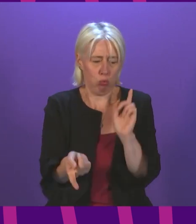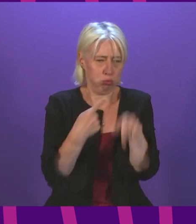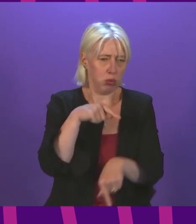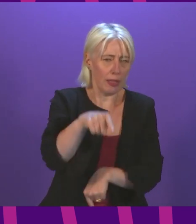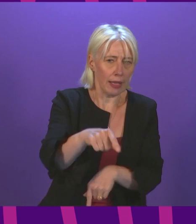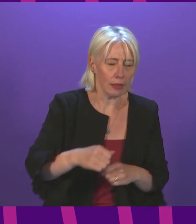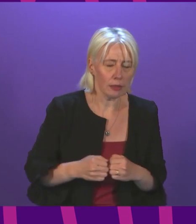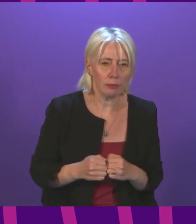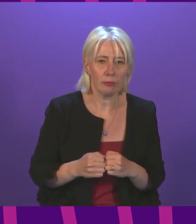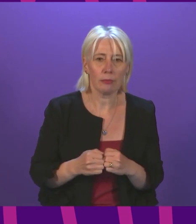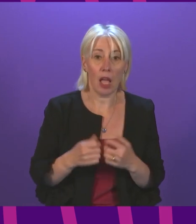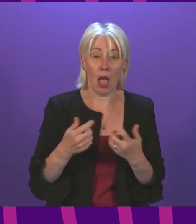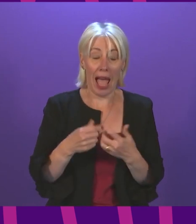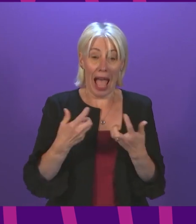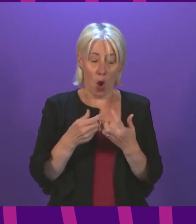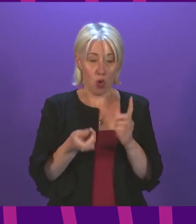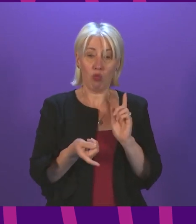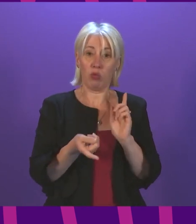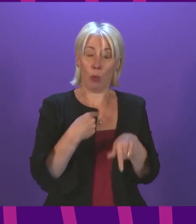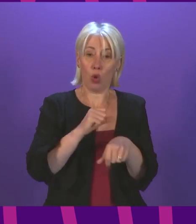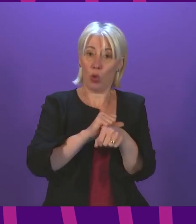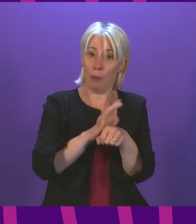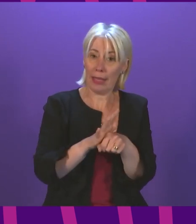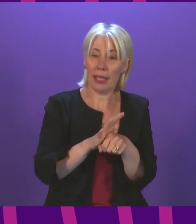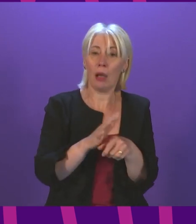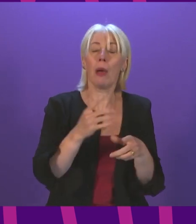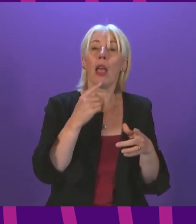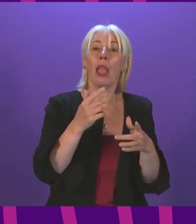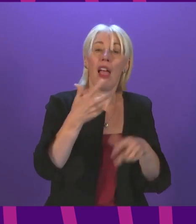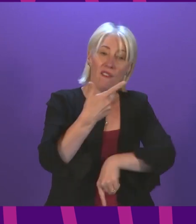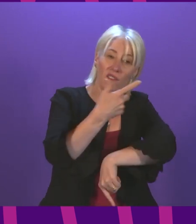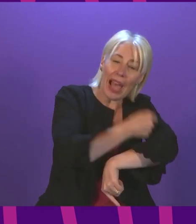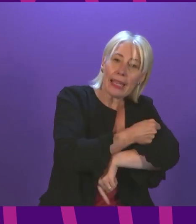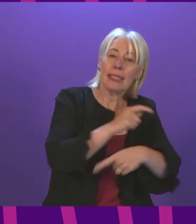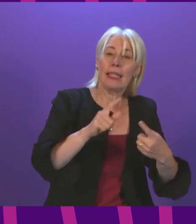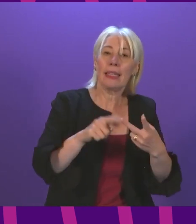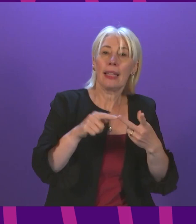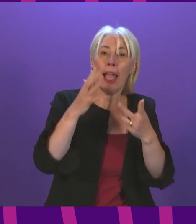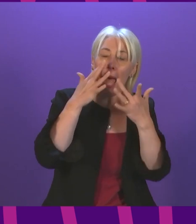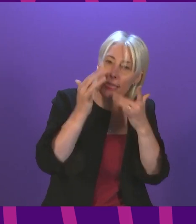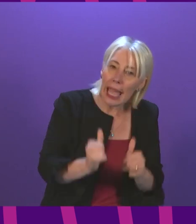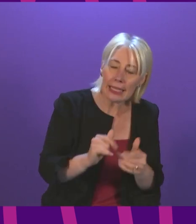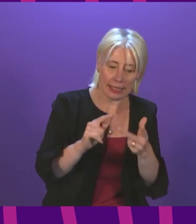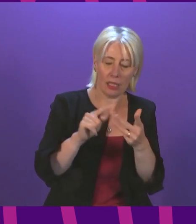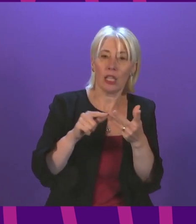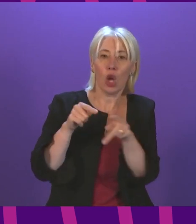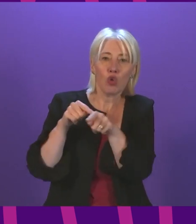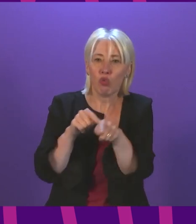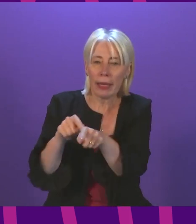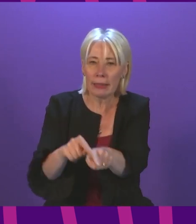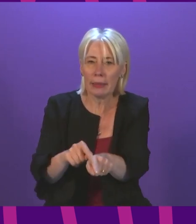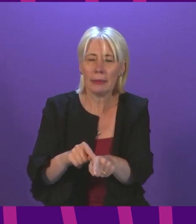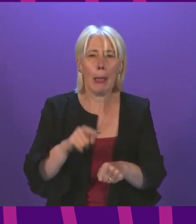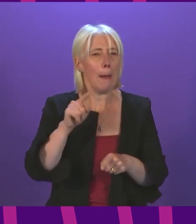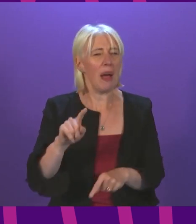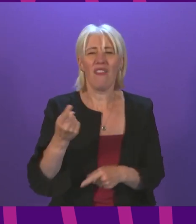know that the tools to confront this pandemic remain the vaccine testing and tracing but given the ongoing challenges the first minister has not addressed the